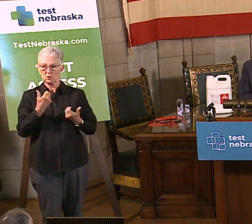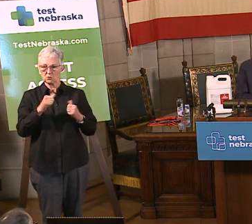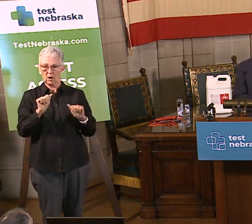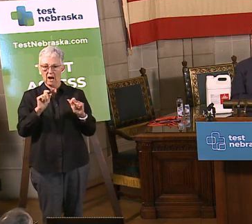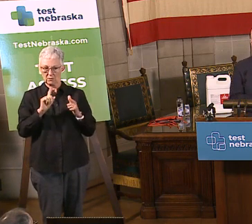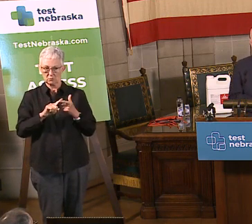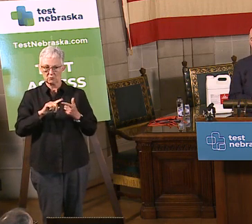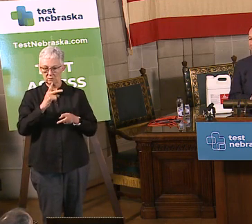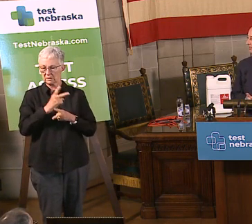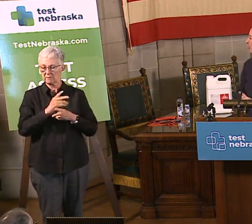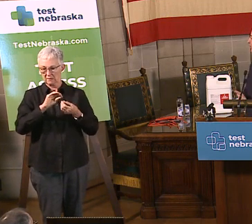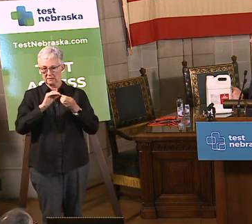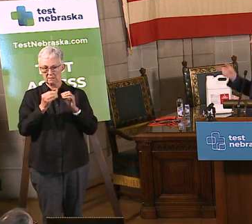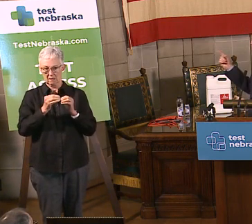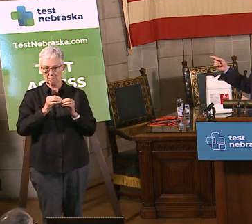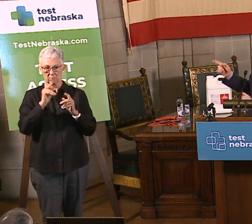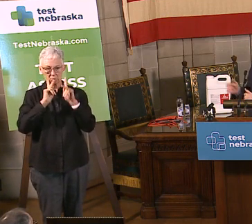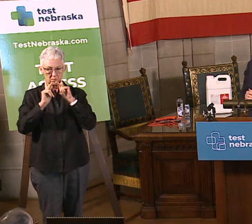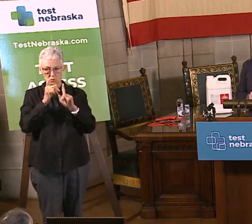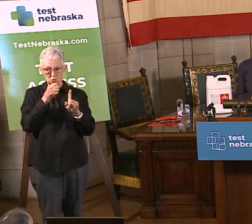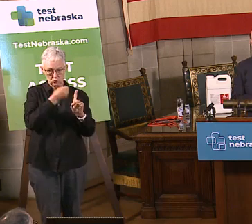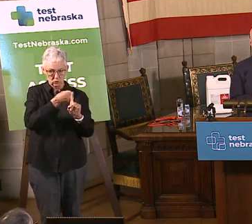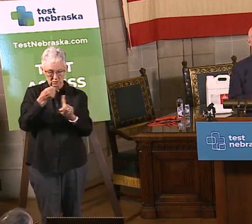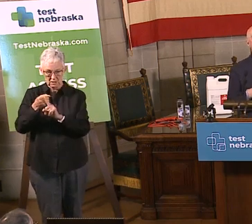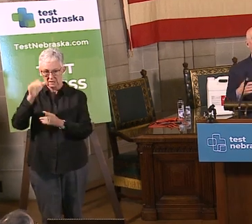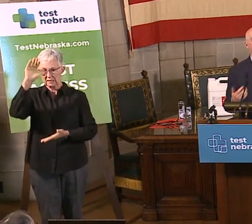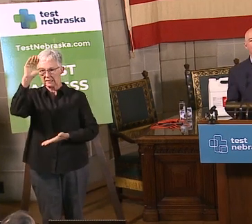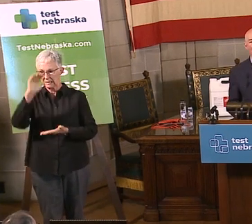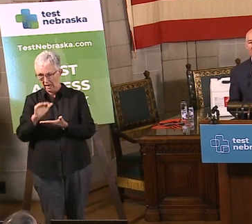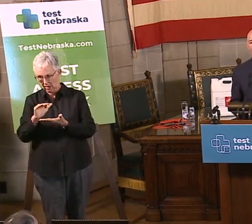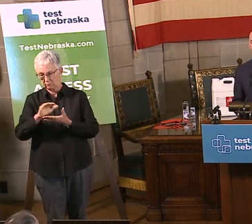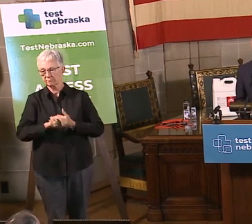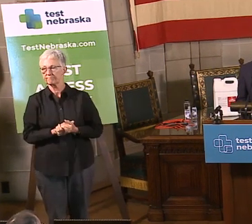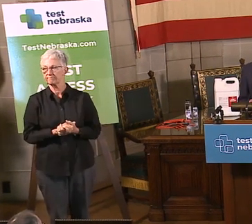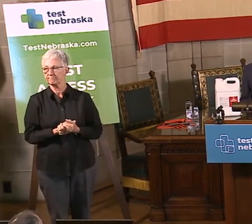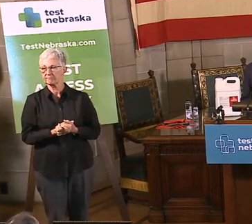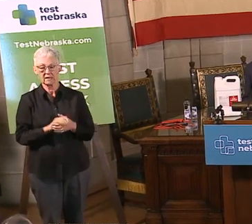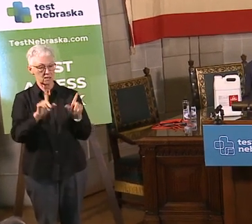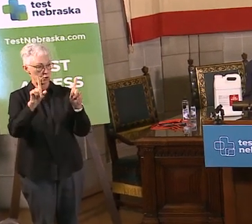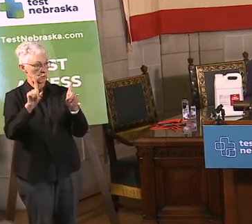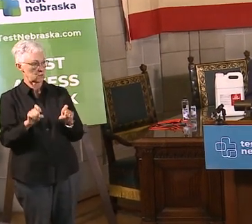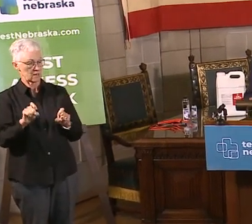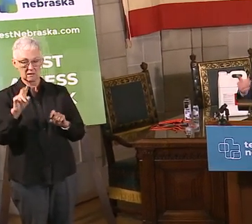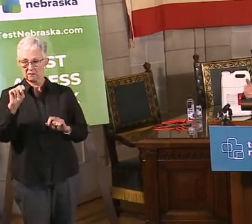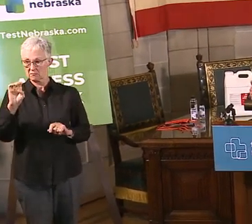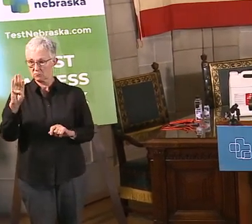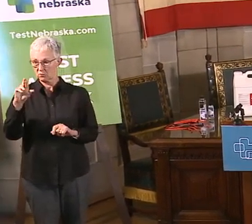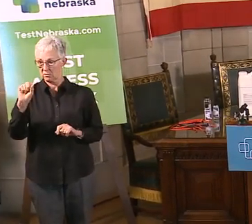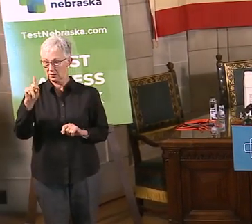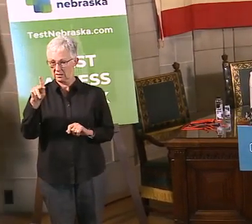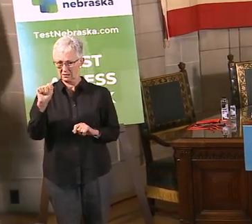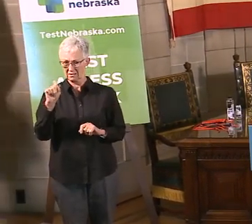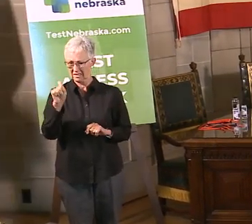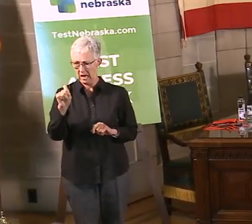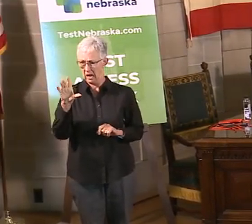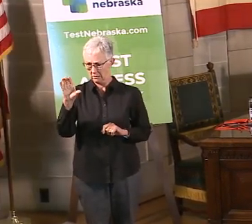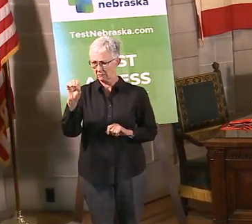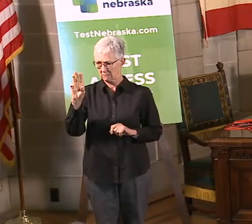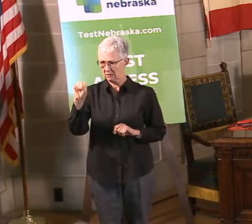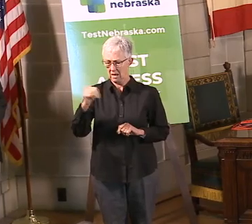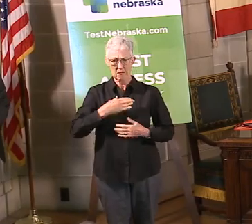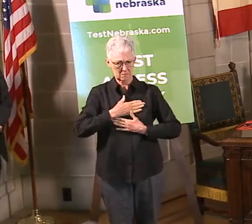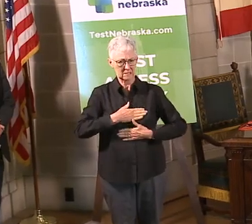Test Nebraska reminder. Okay, so testnebraska.com. Please go sign up. We want people to sign up. We've got about